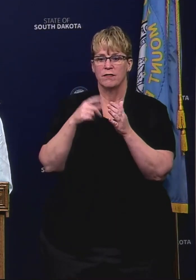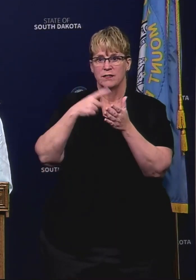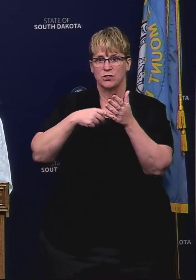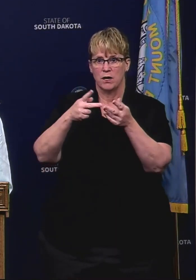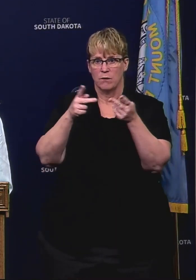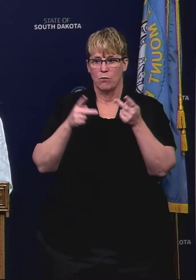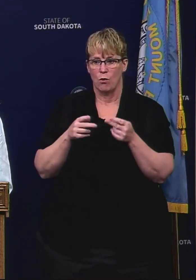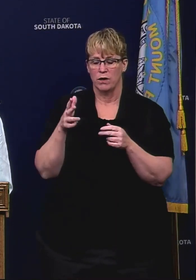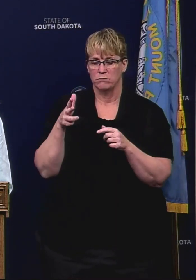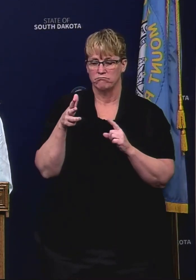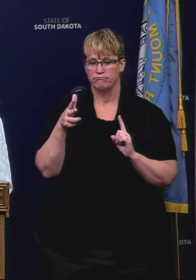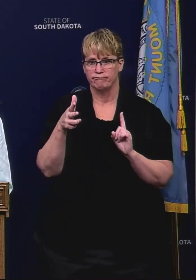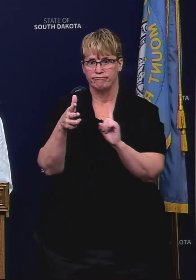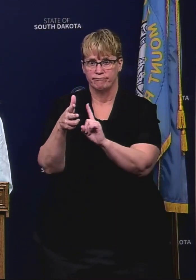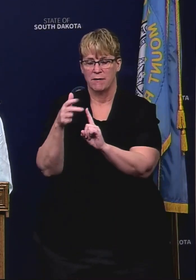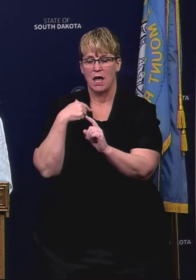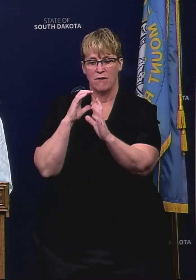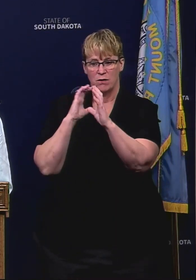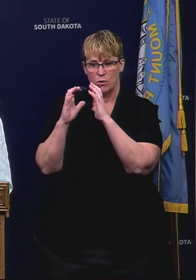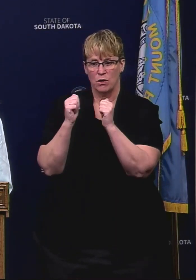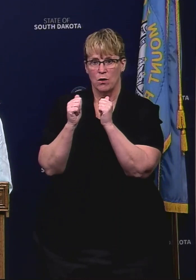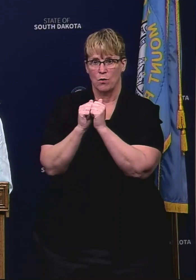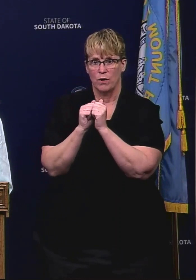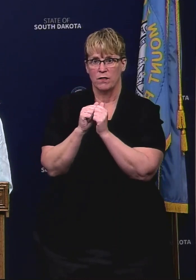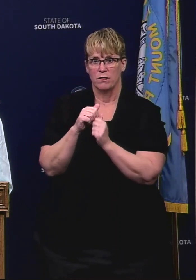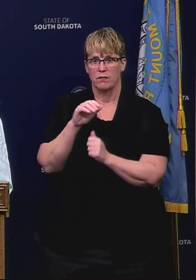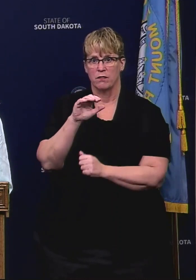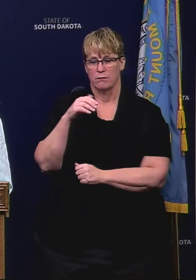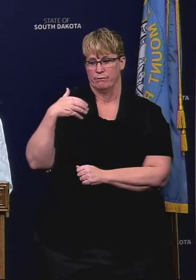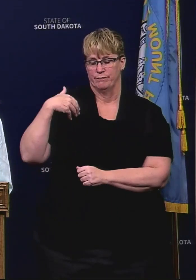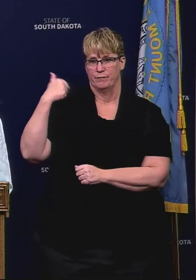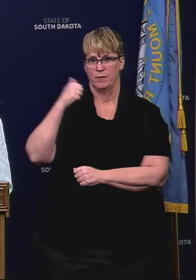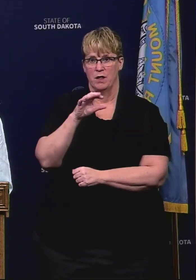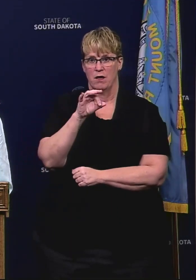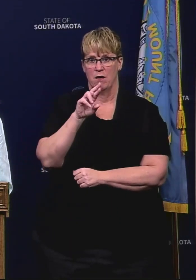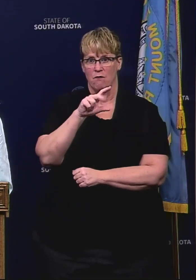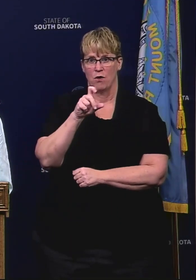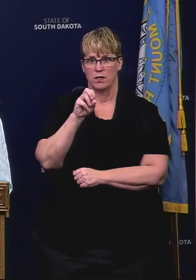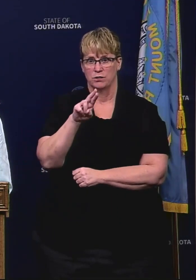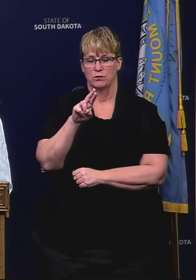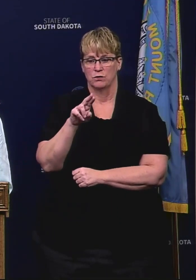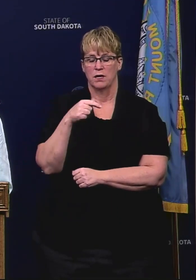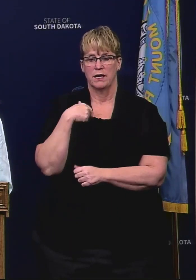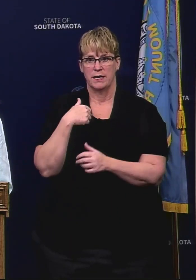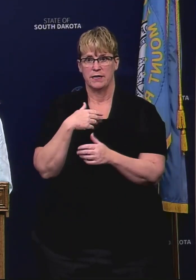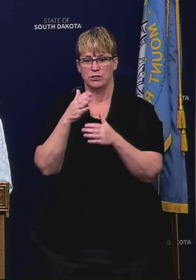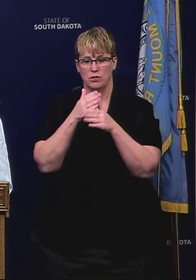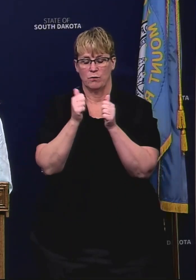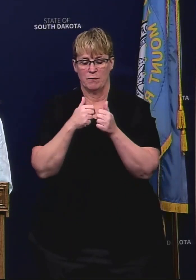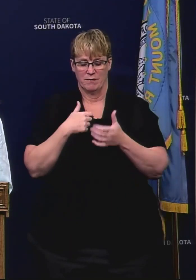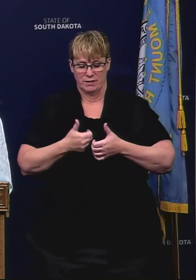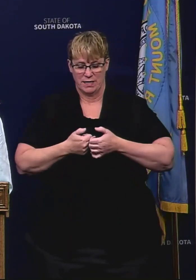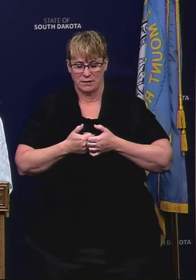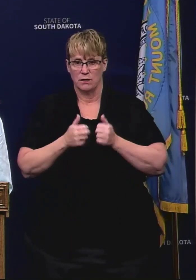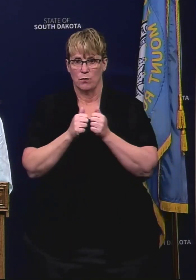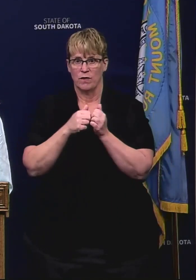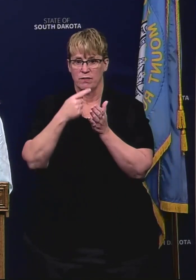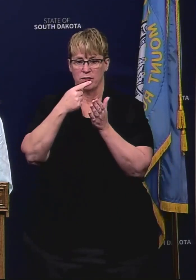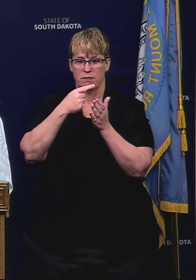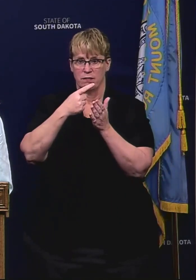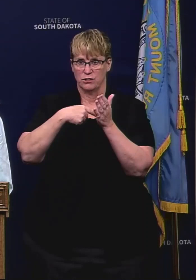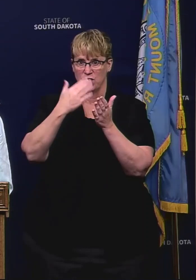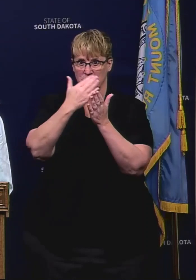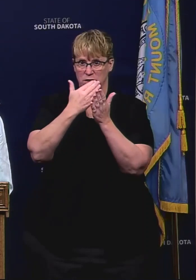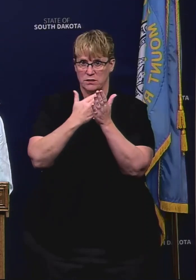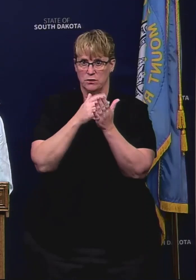doing and I've personally communicated with Chairman Frazier. He's shared with me through uh texting of the checklists that he